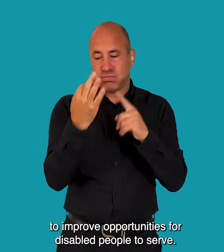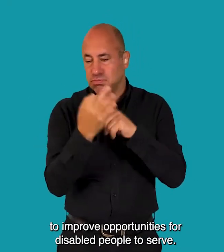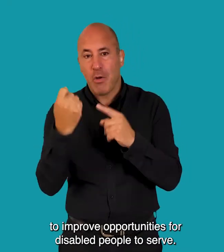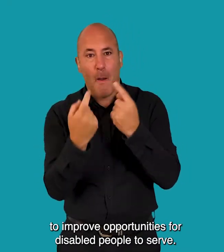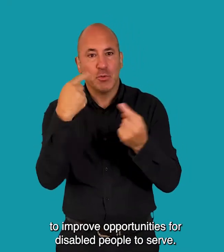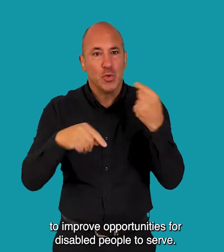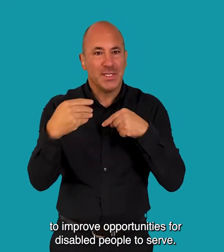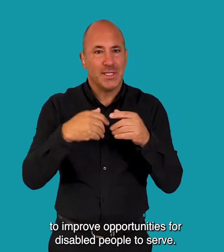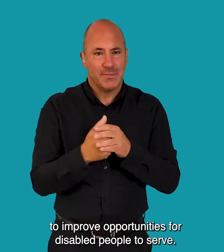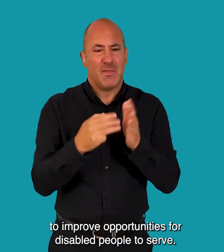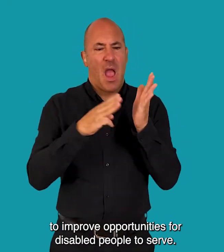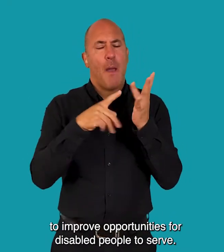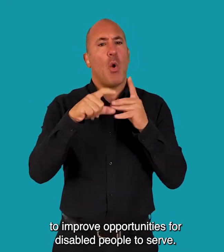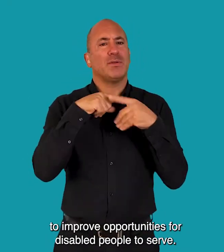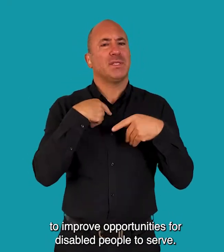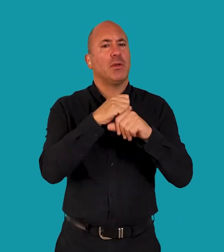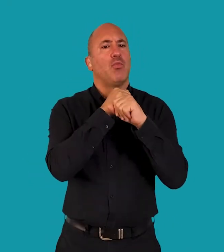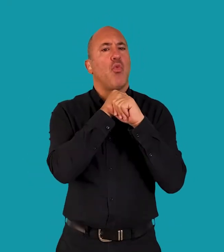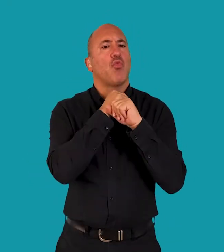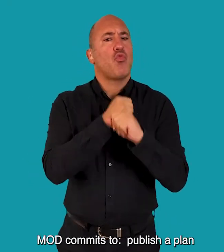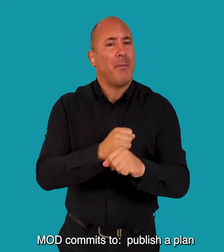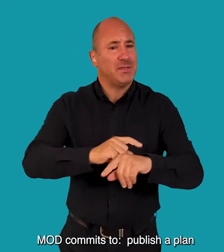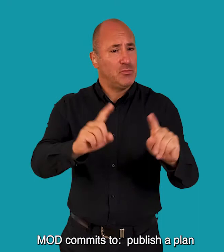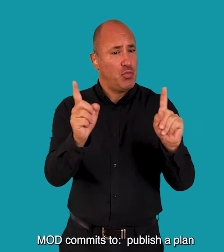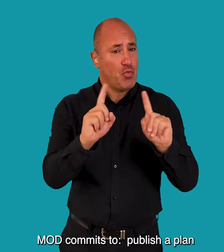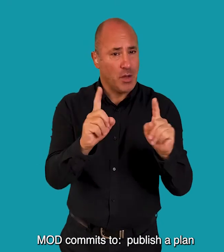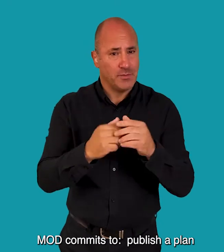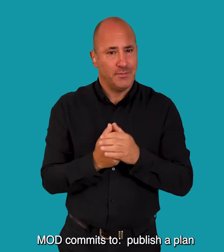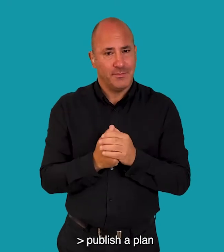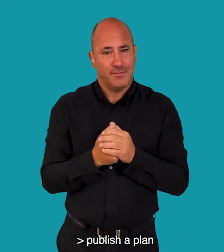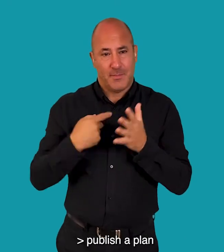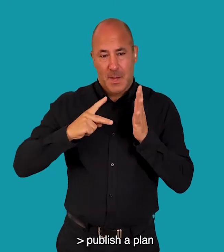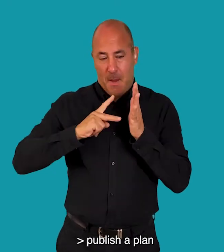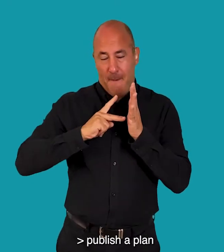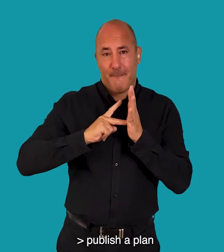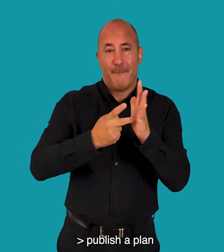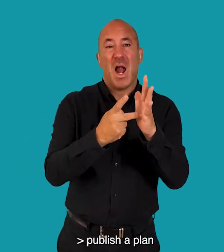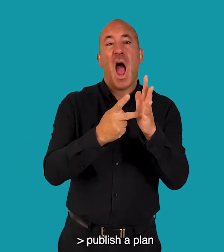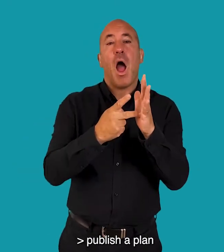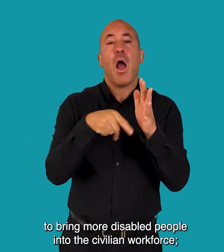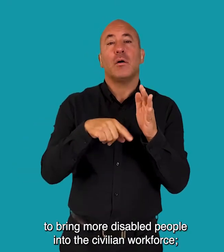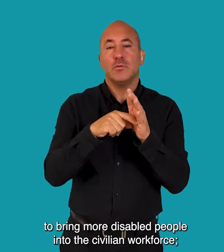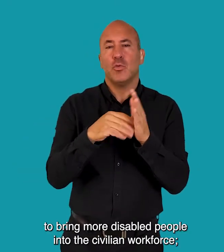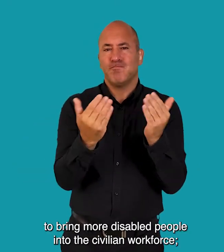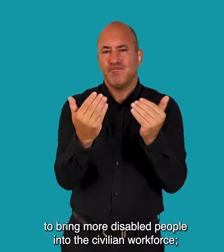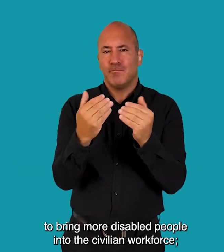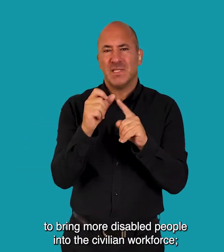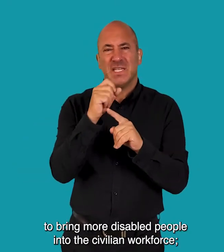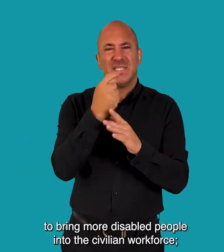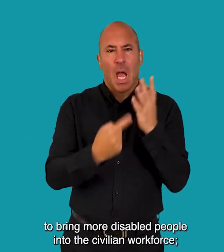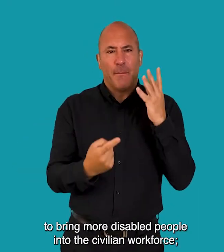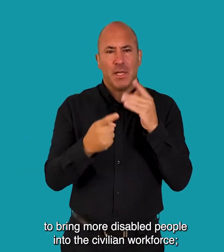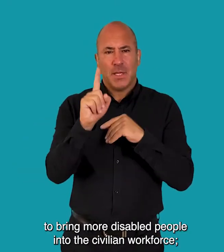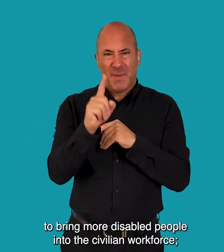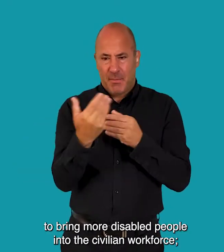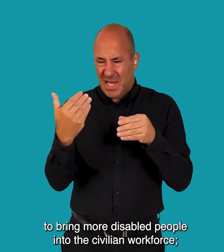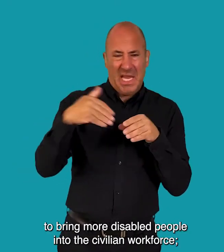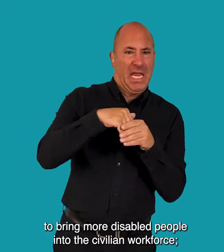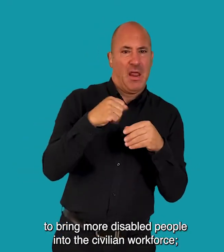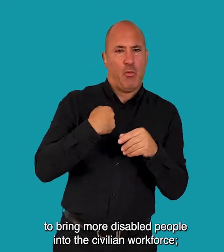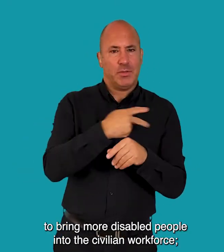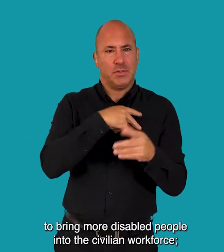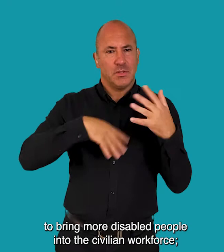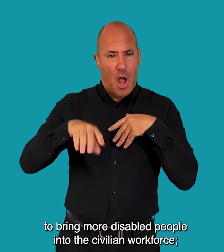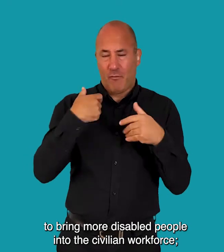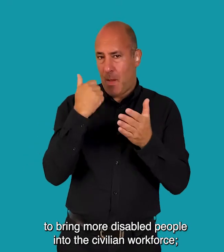for disabled people to serve MOD commits to Publish a plan to bring more disabled people into the